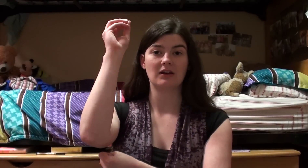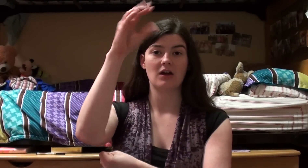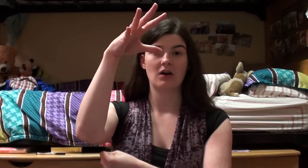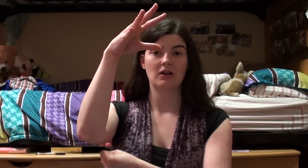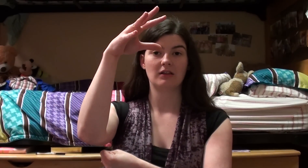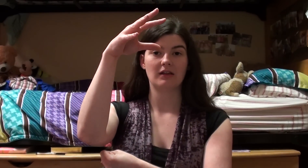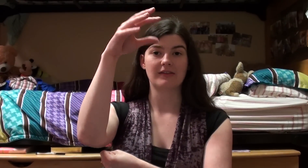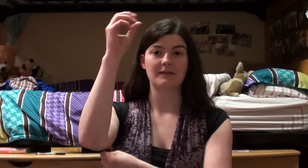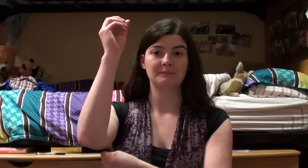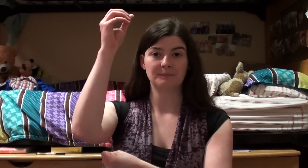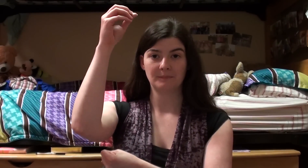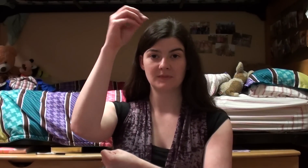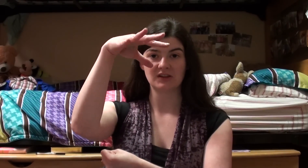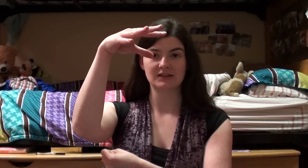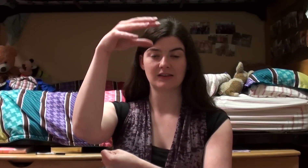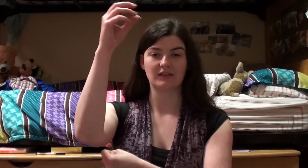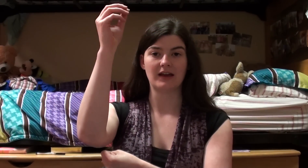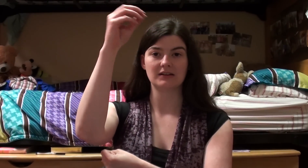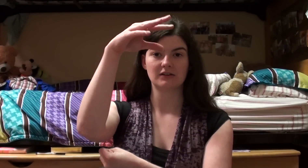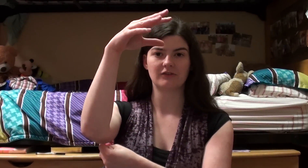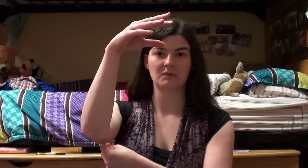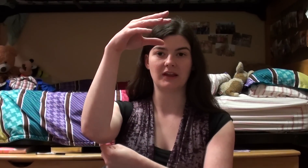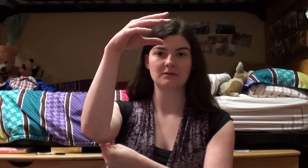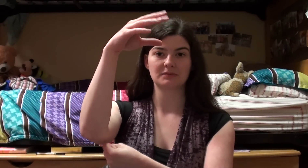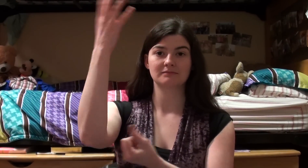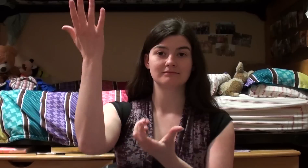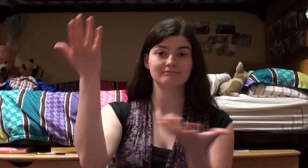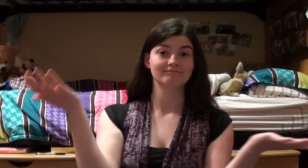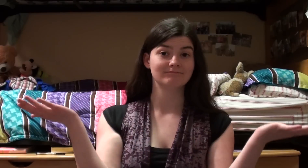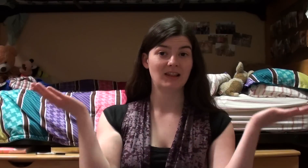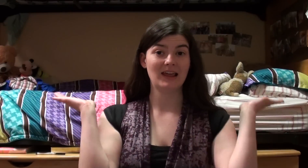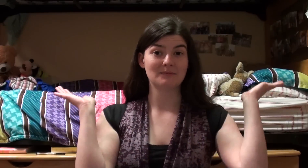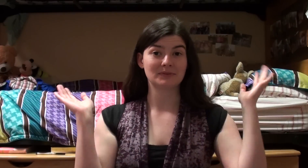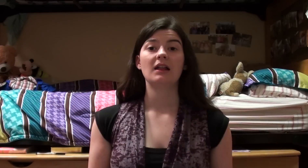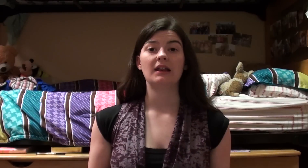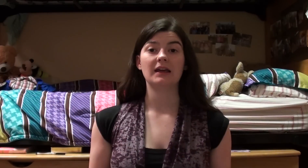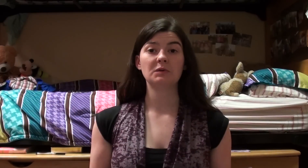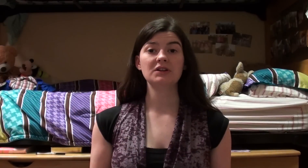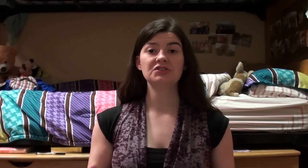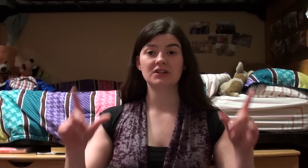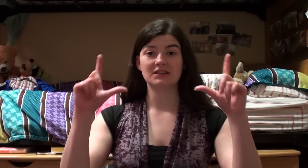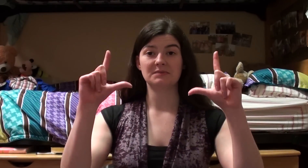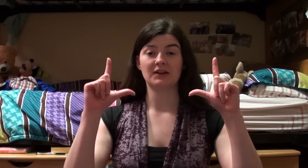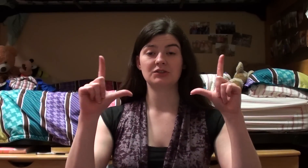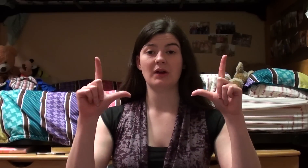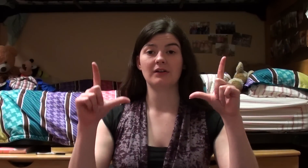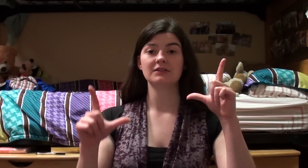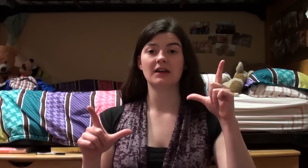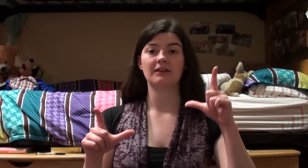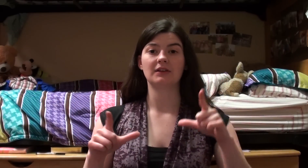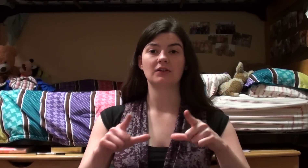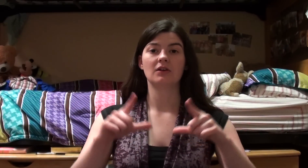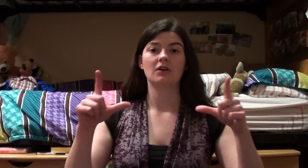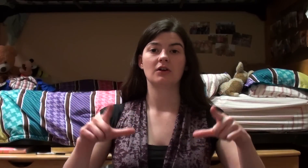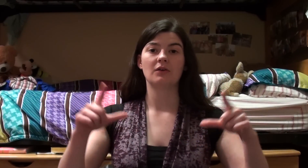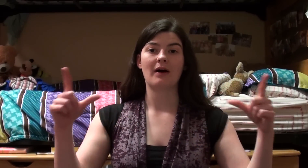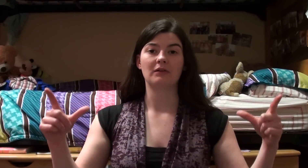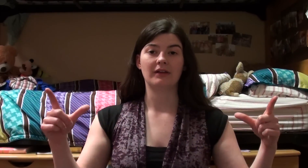like that. So it's like the light from a lamp. Lamp. Language is make two L's and then go out like